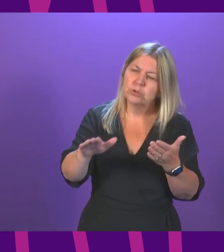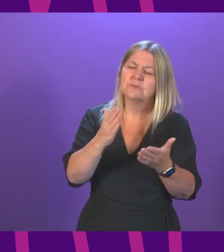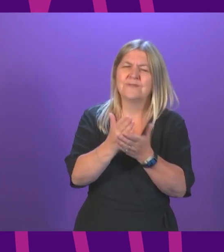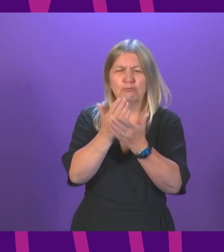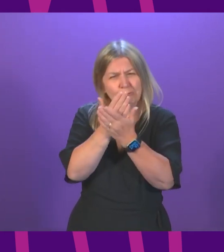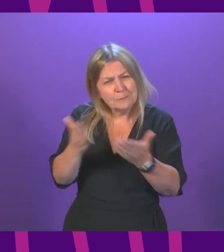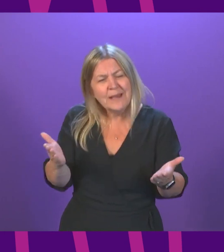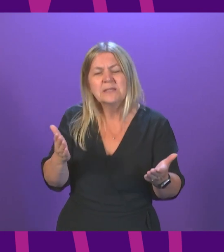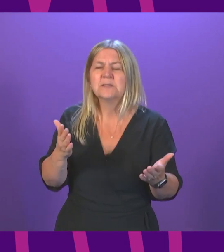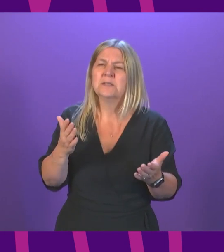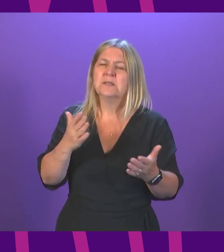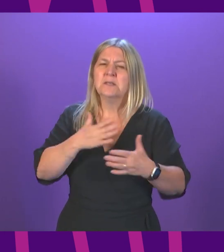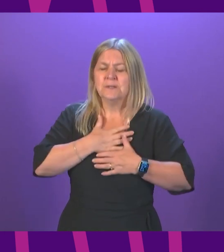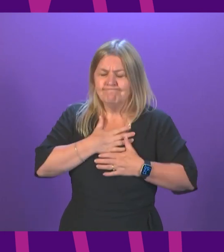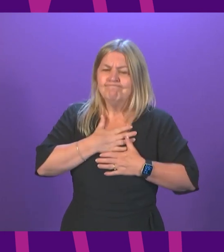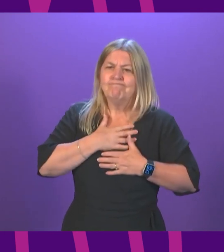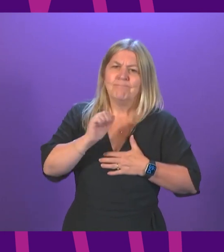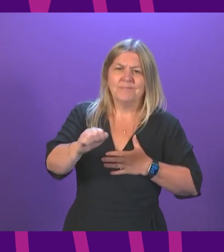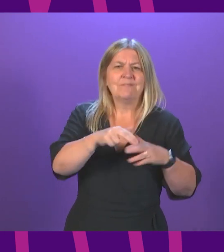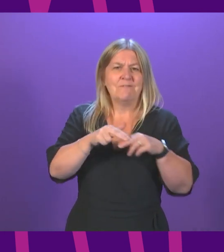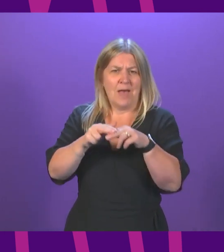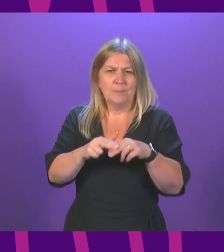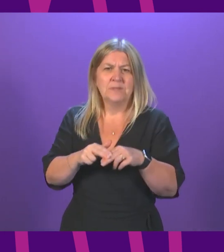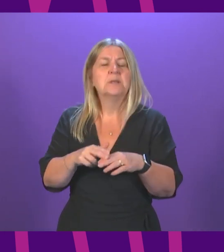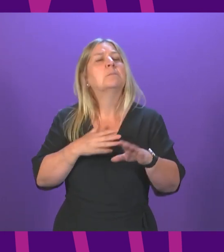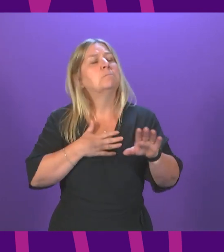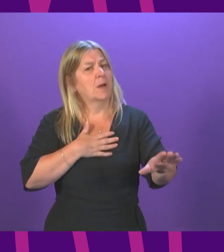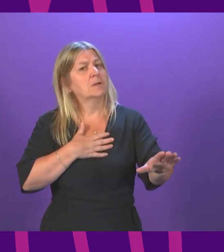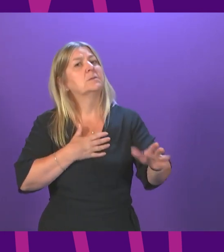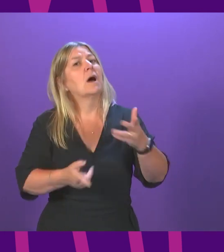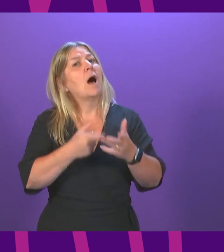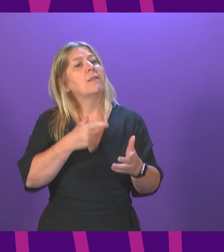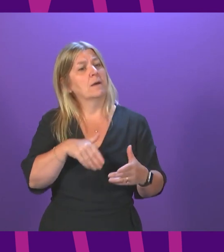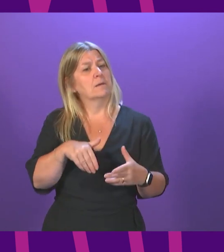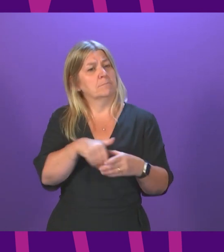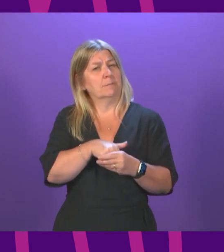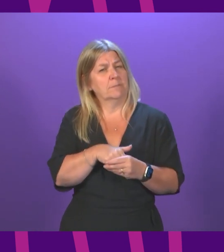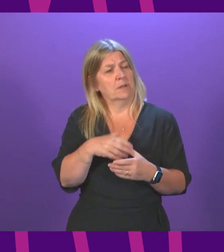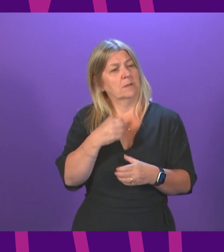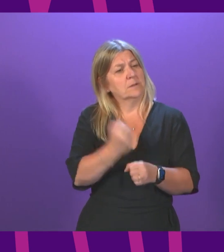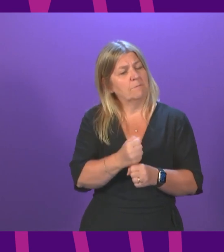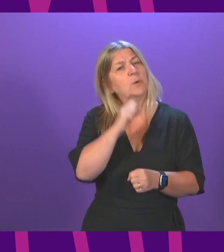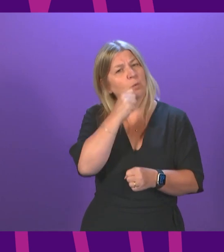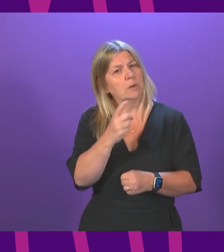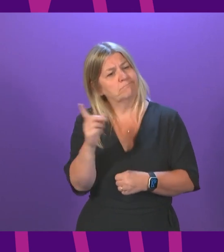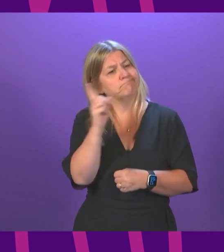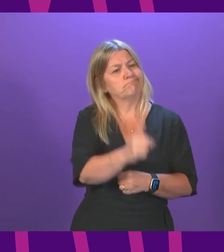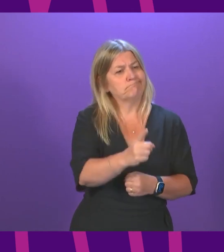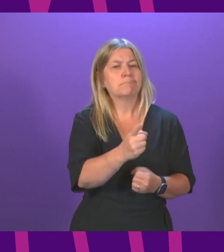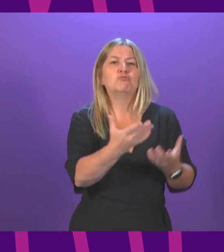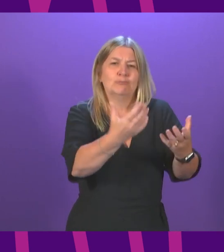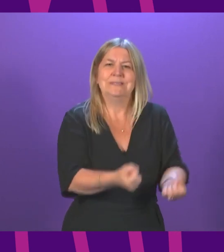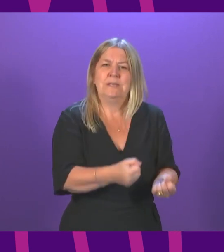thoughts are with his family. But I will arrange for another member of the Government to accept the petition on my behalf. And finally, Beatrice Wishart.